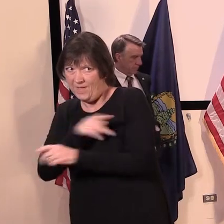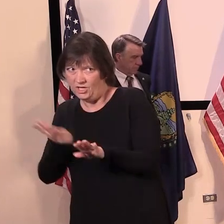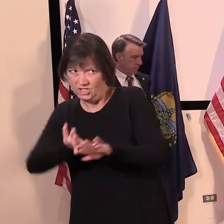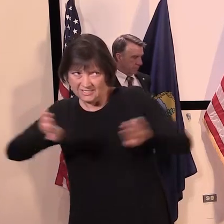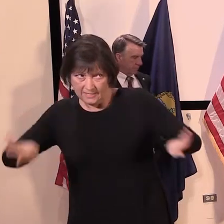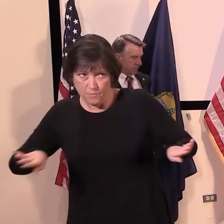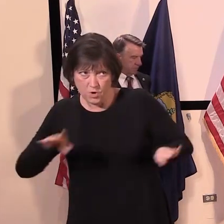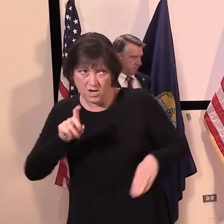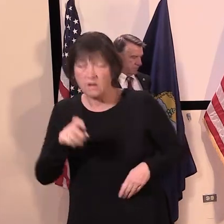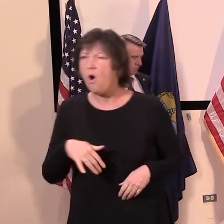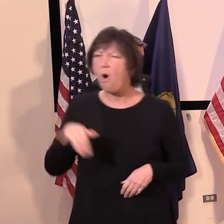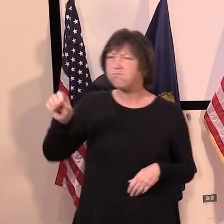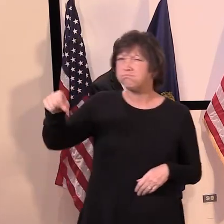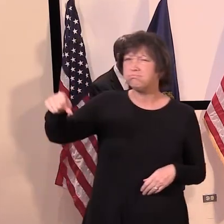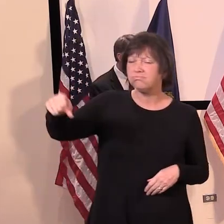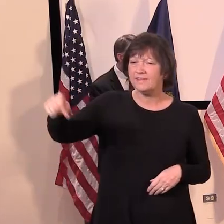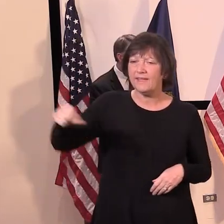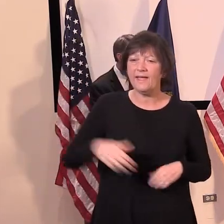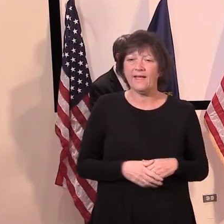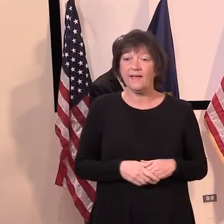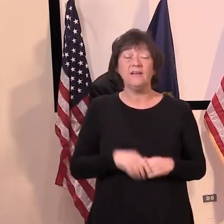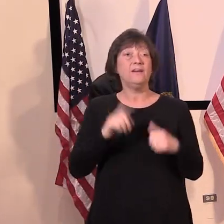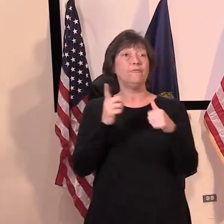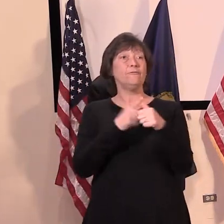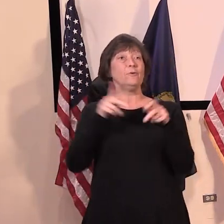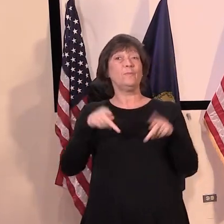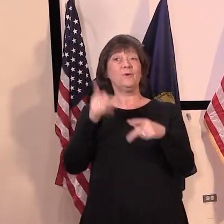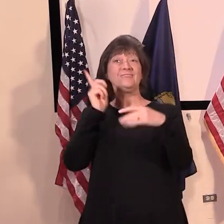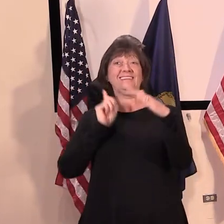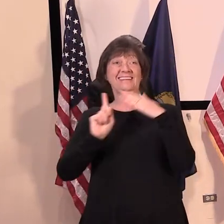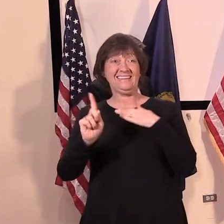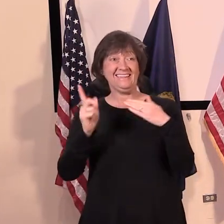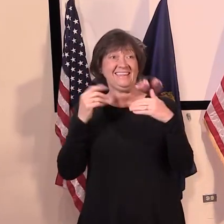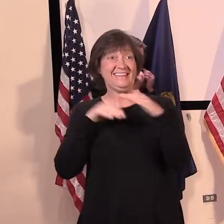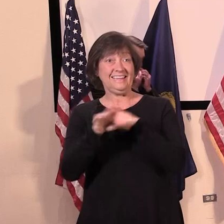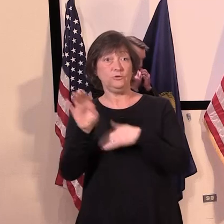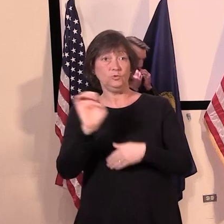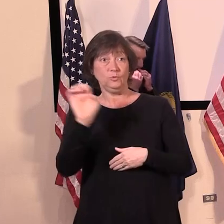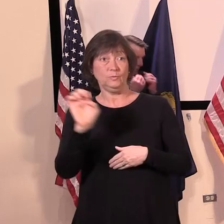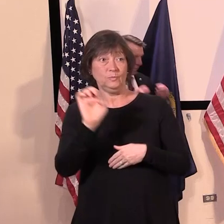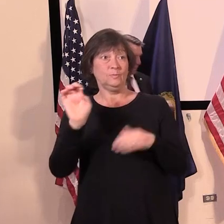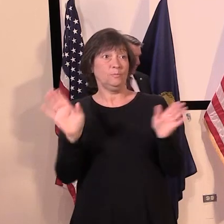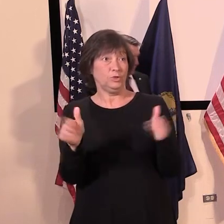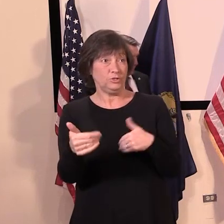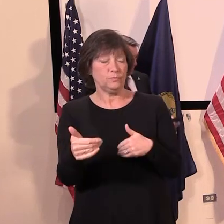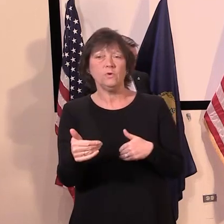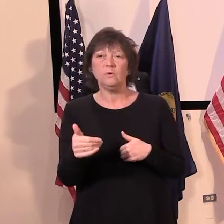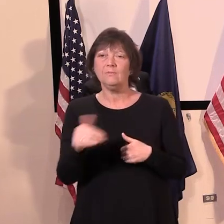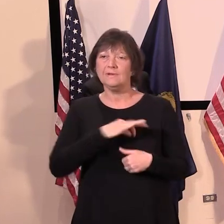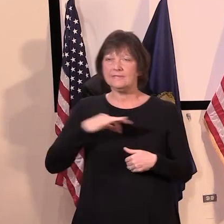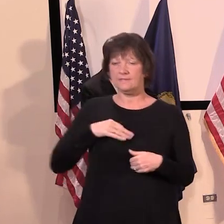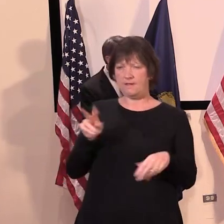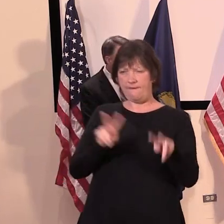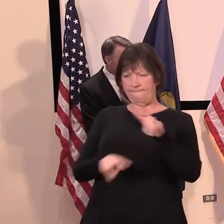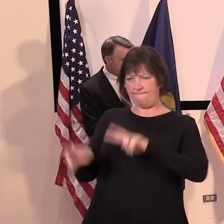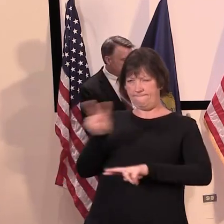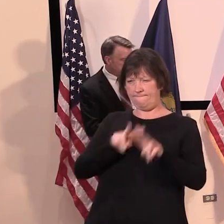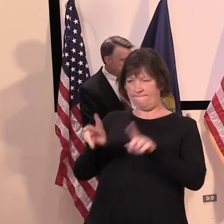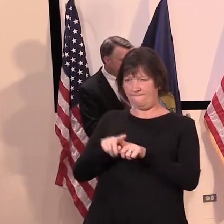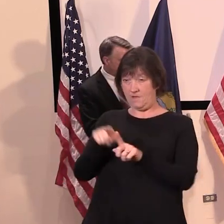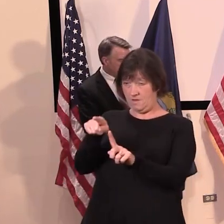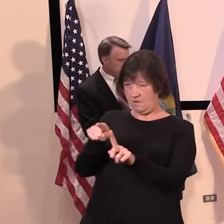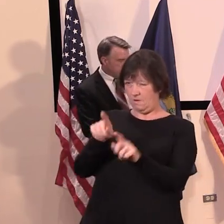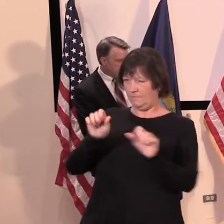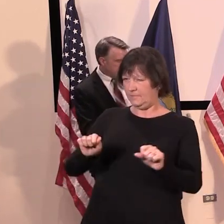every person who's going to present to an emergency room. And I think the staff are well aware of how to make sure